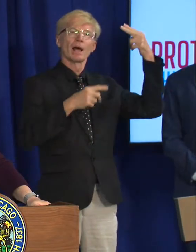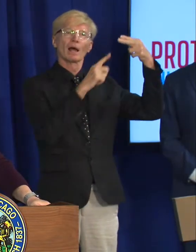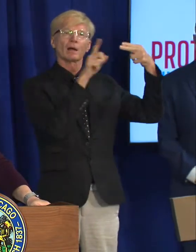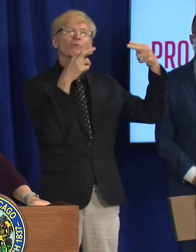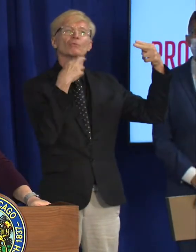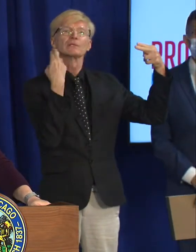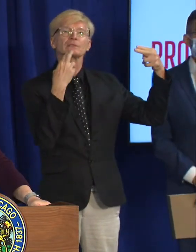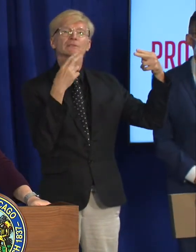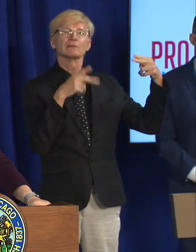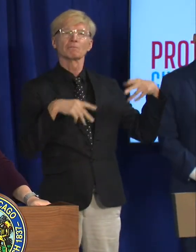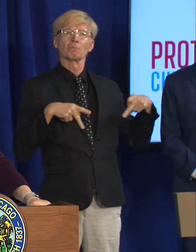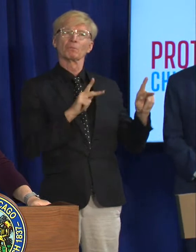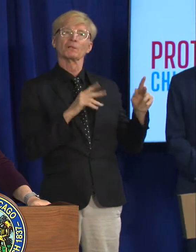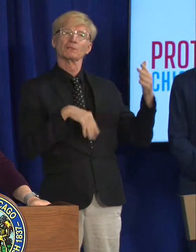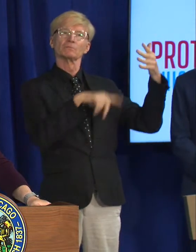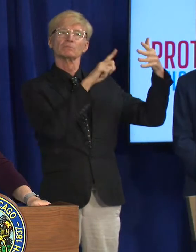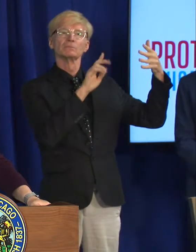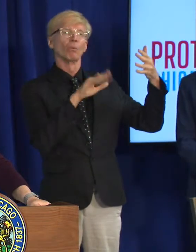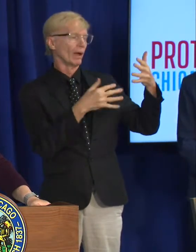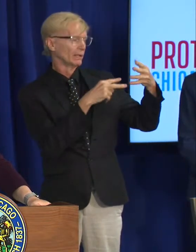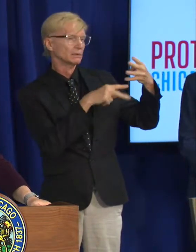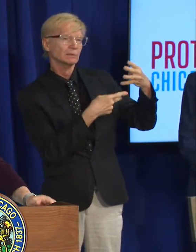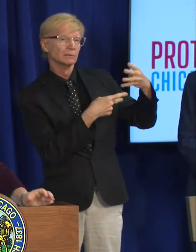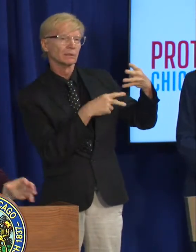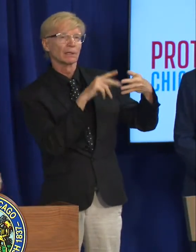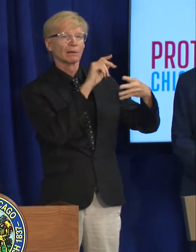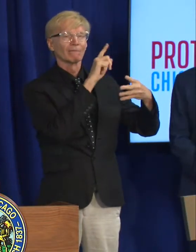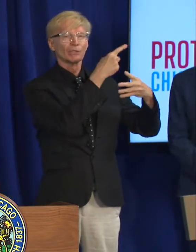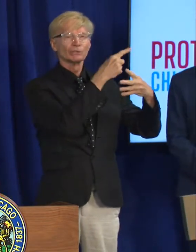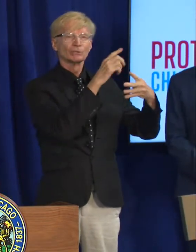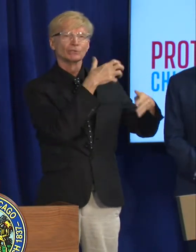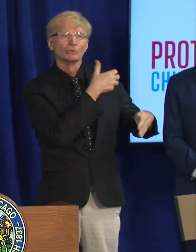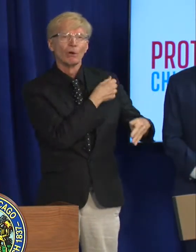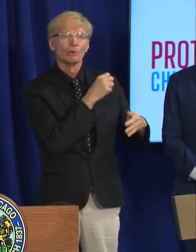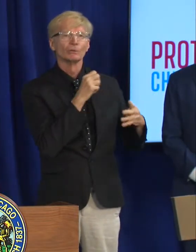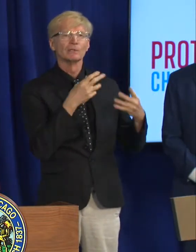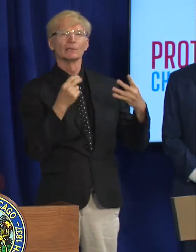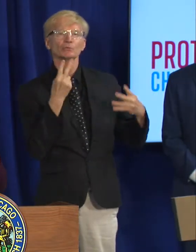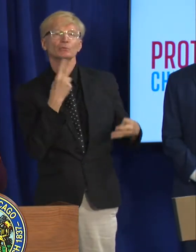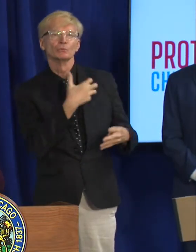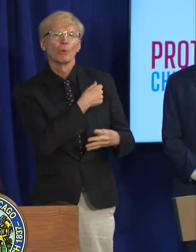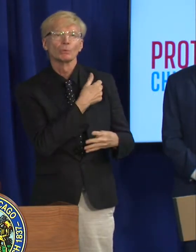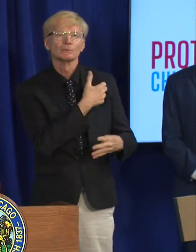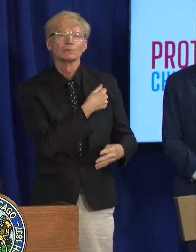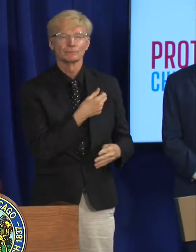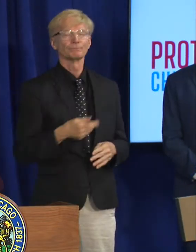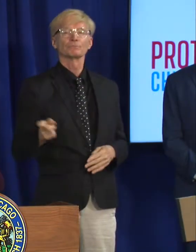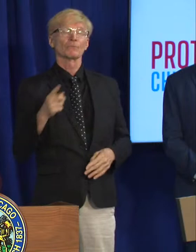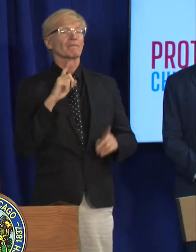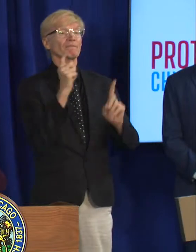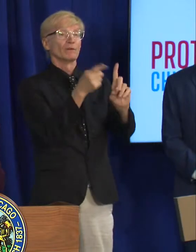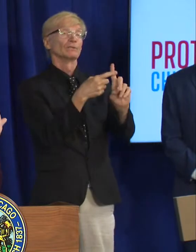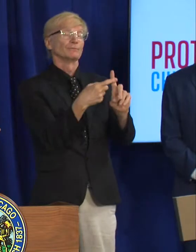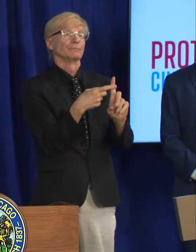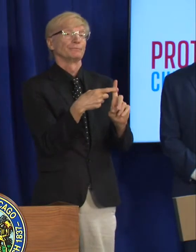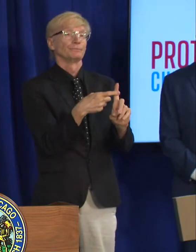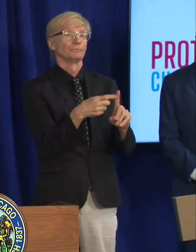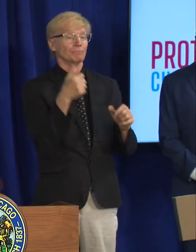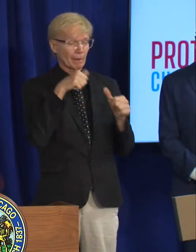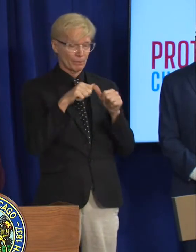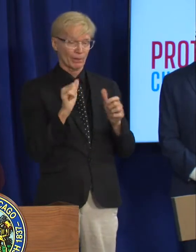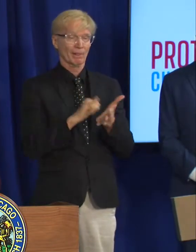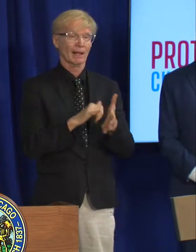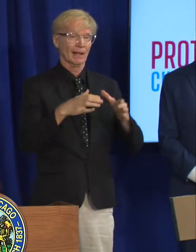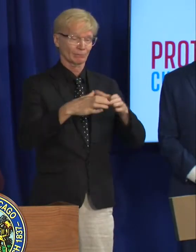the first dose and not the second versus the two doses yes absolutely so first and foremost anybody with that ring vaccination